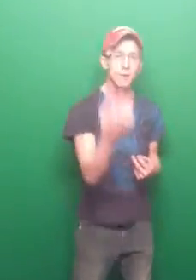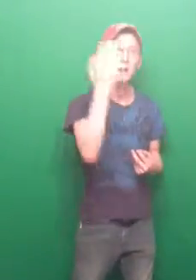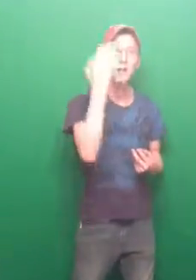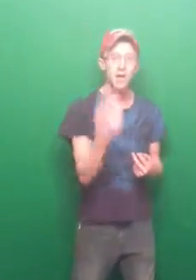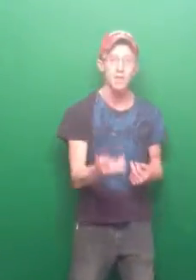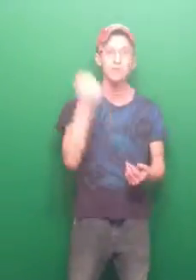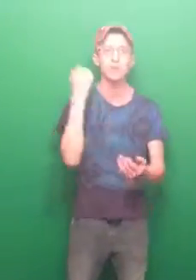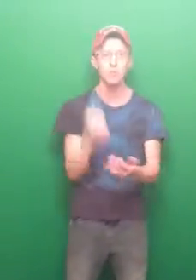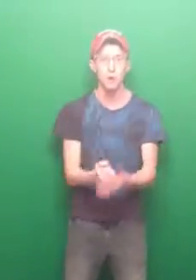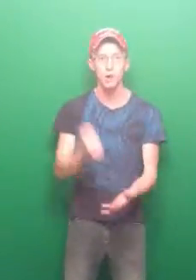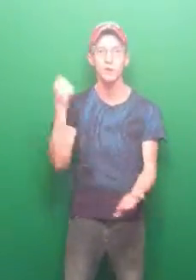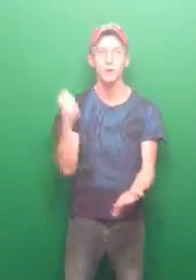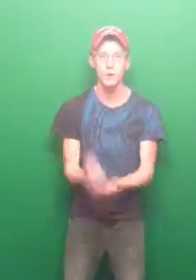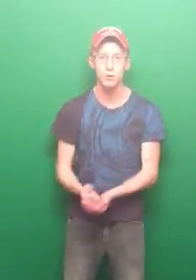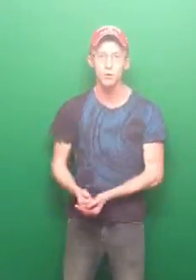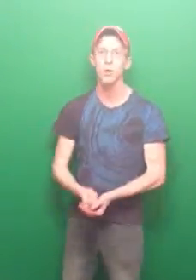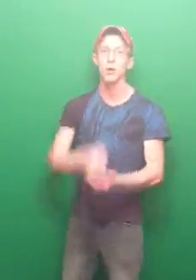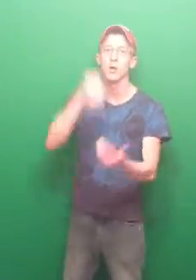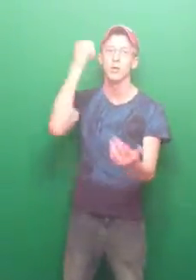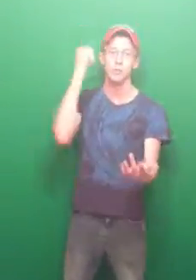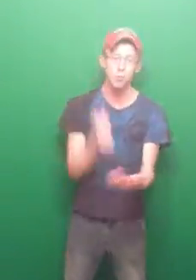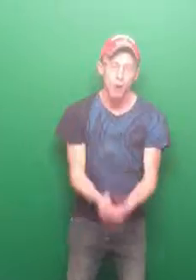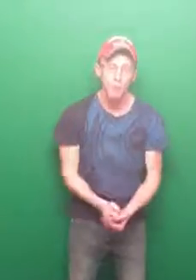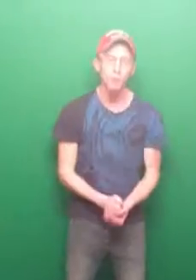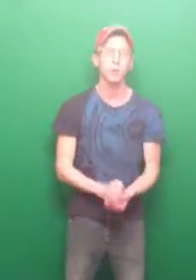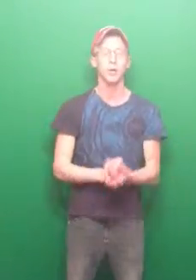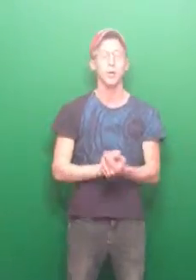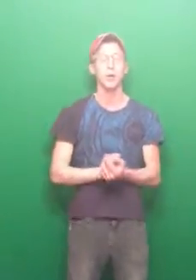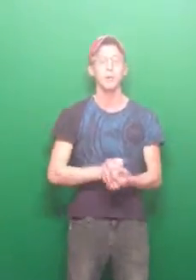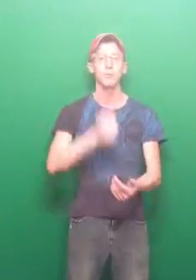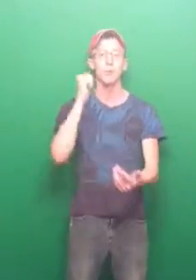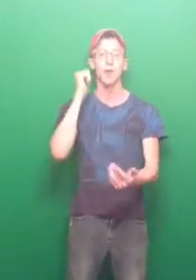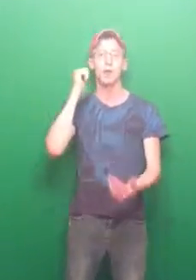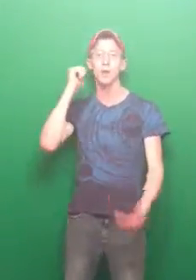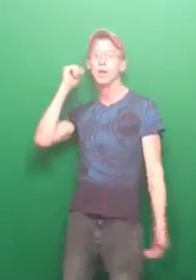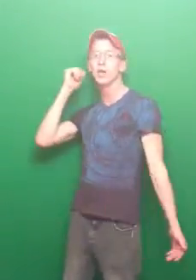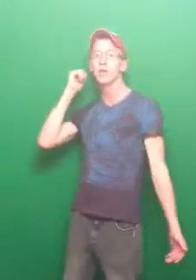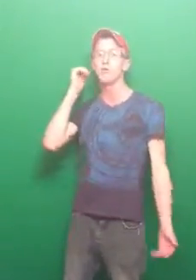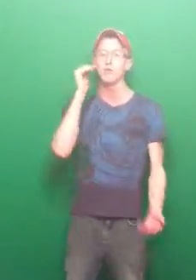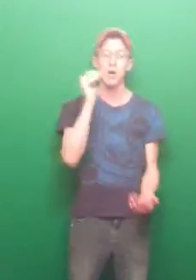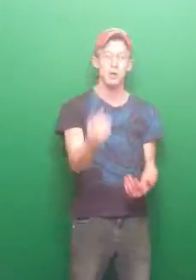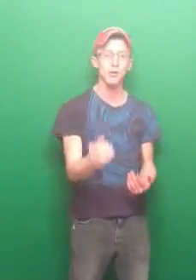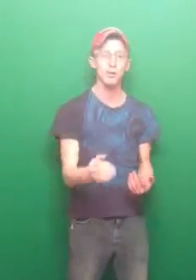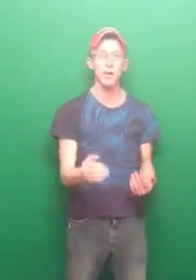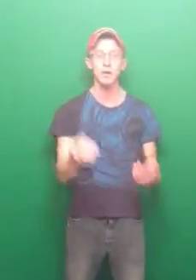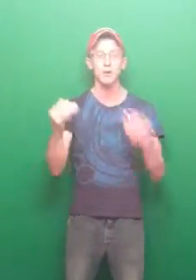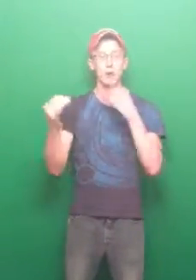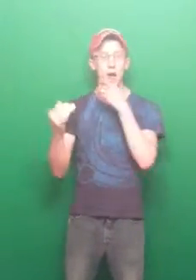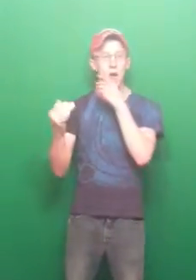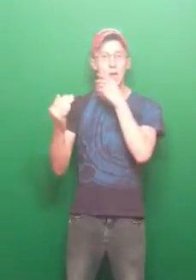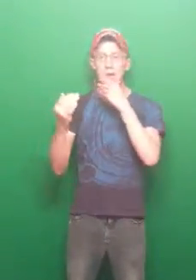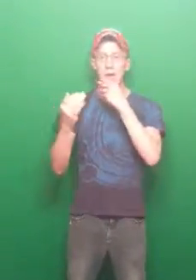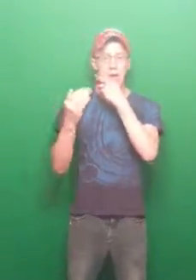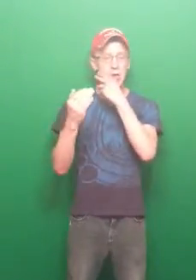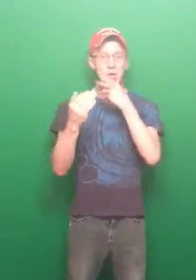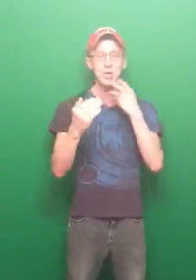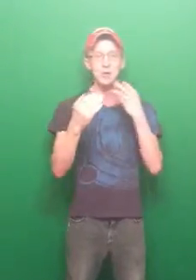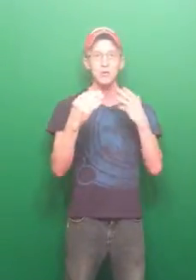it is that you want to do. The problem becomes when you try to do it and you're not, you, you,